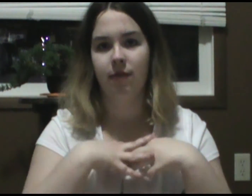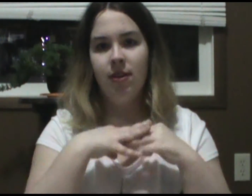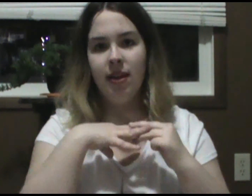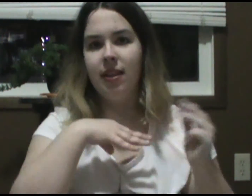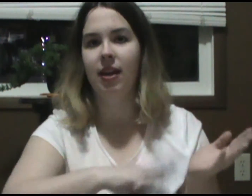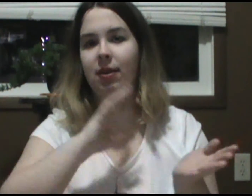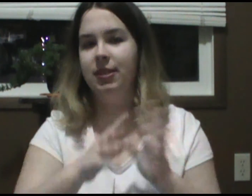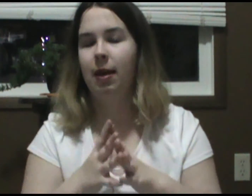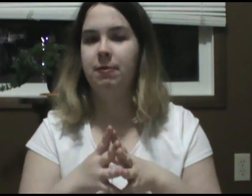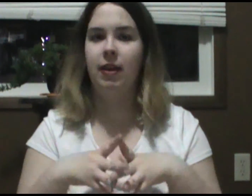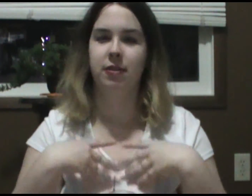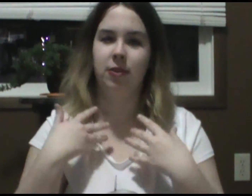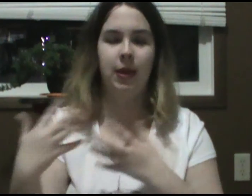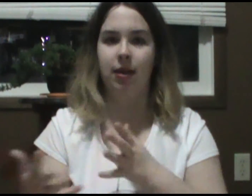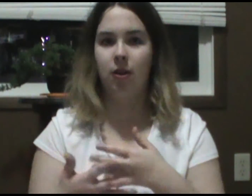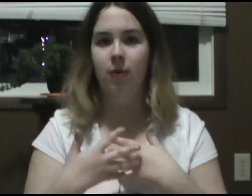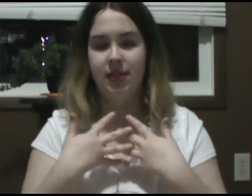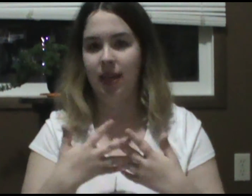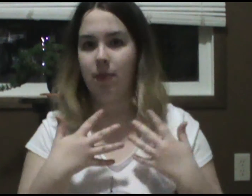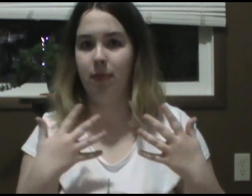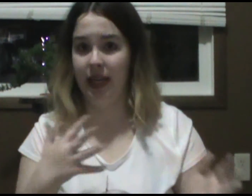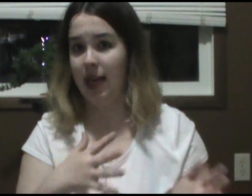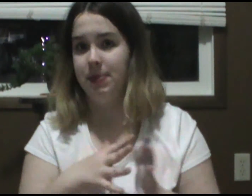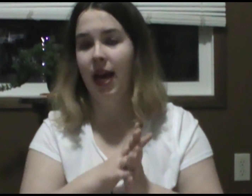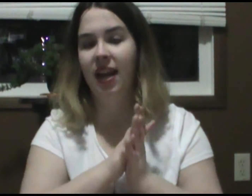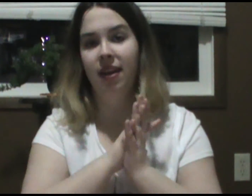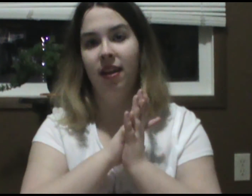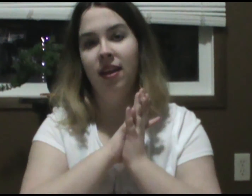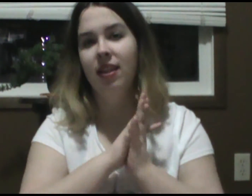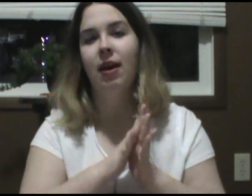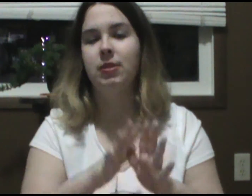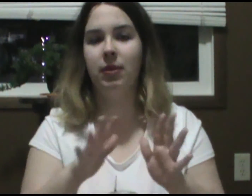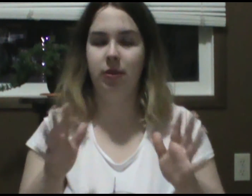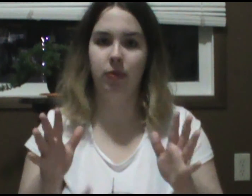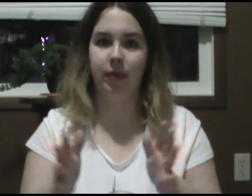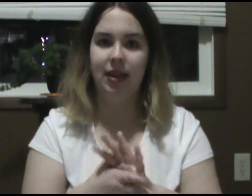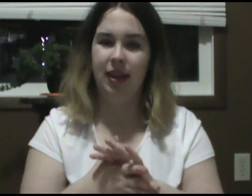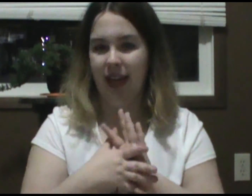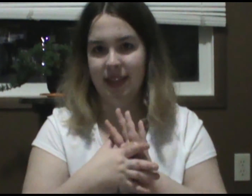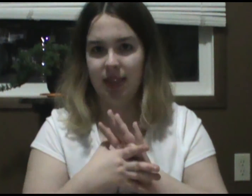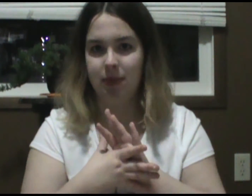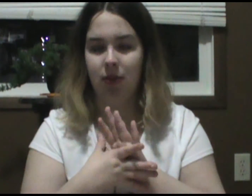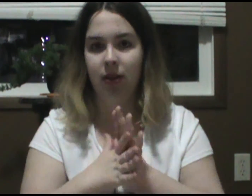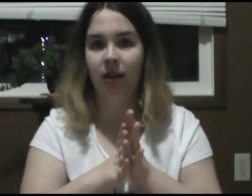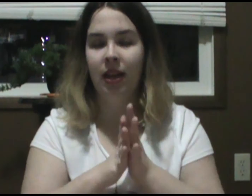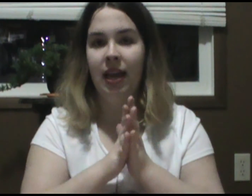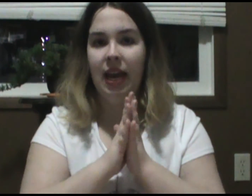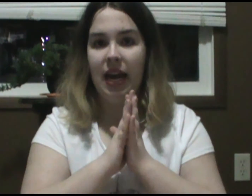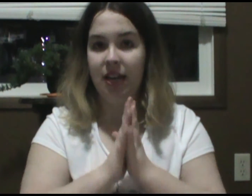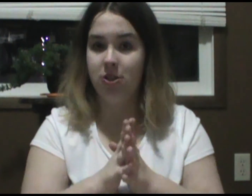that he was Cave's father so he could go and stay by Cave's side. That was a really cool way to like end this episode. And just